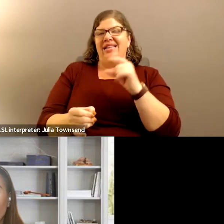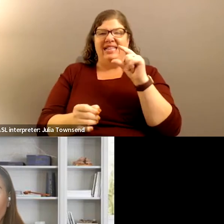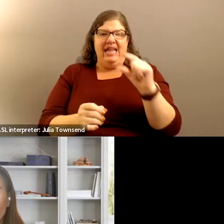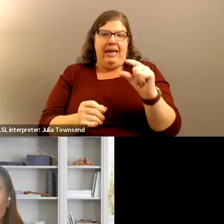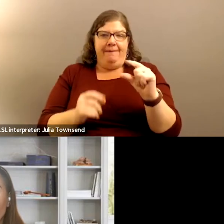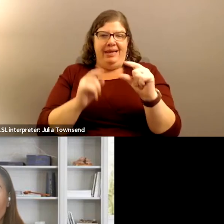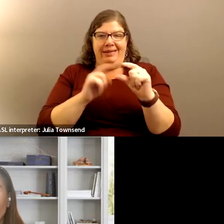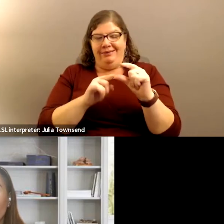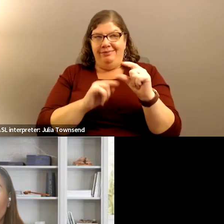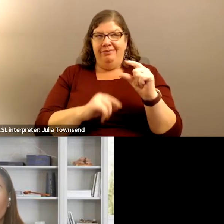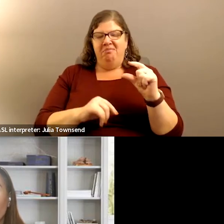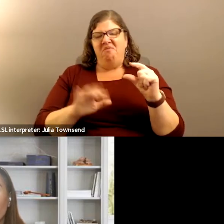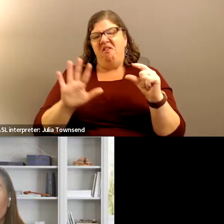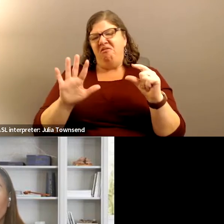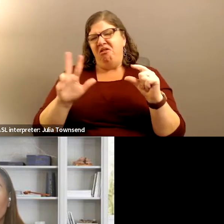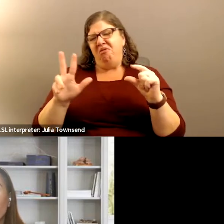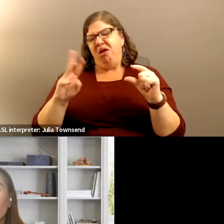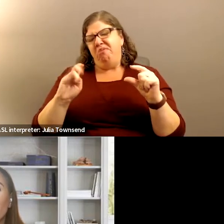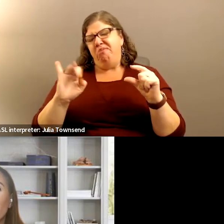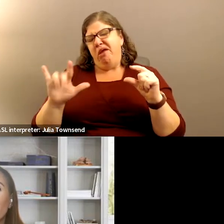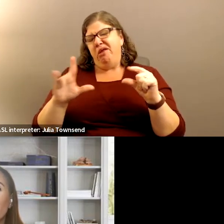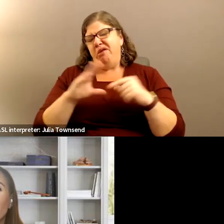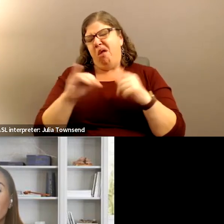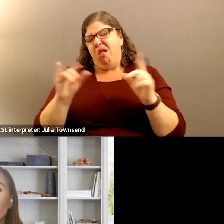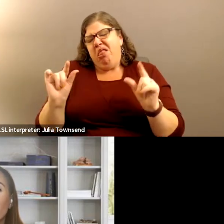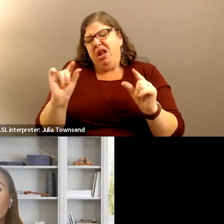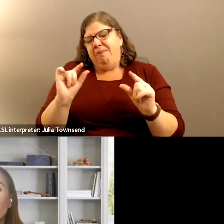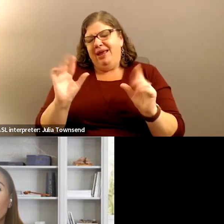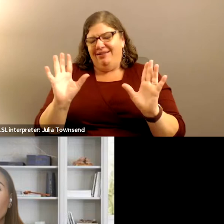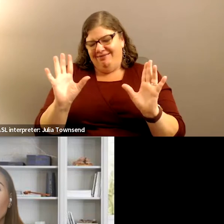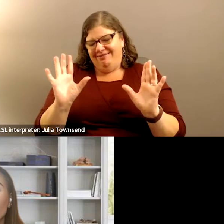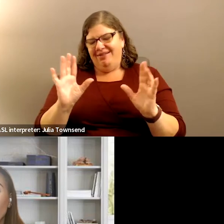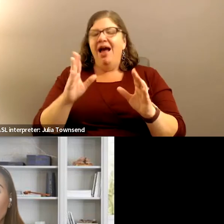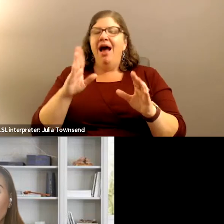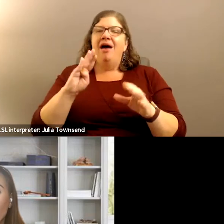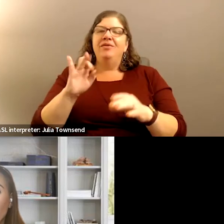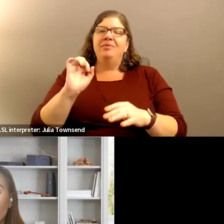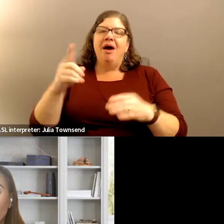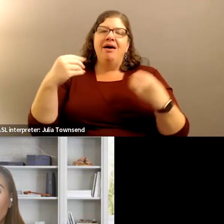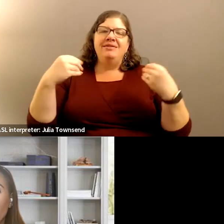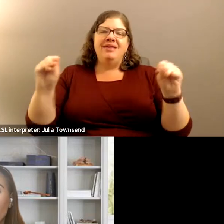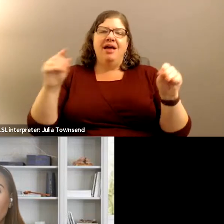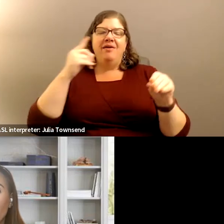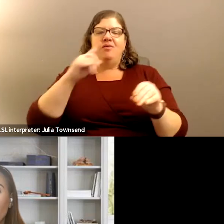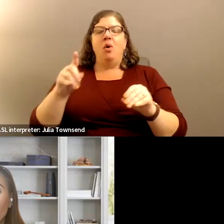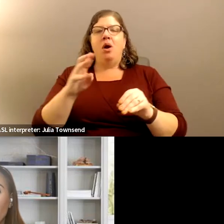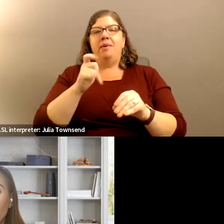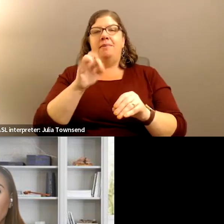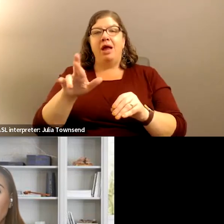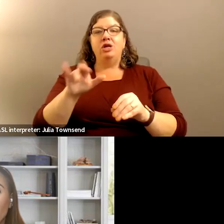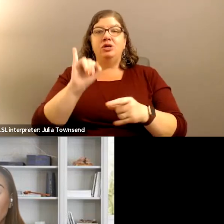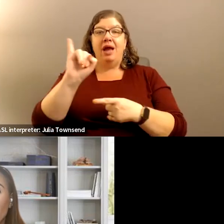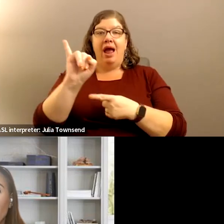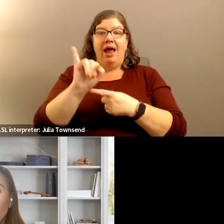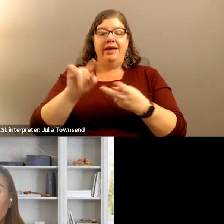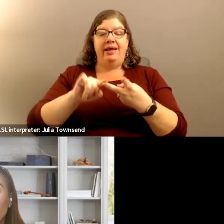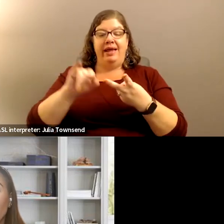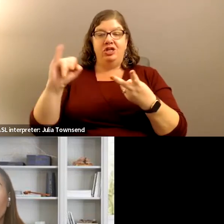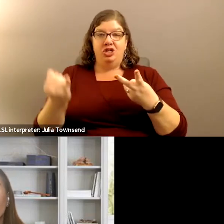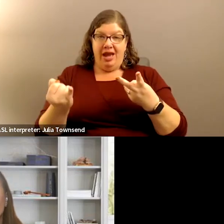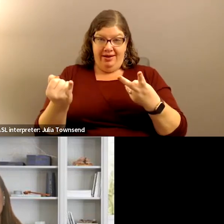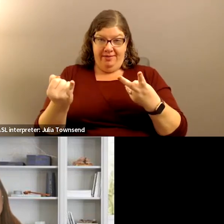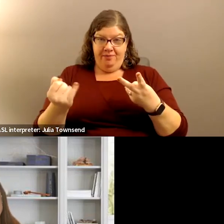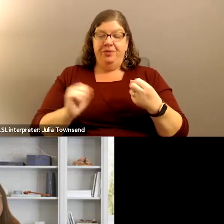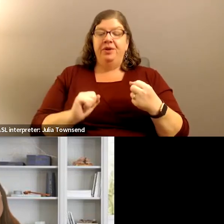bit, little $53 million bit of the bond sales for Measure I and Measure J, both of them.